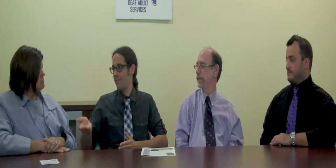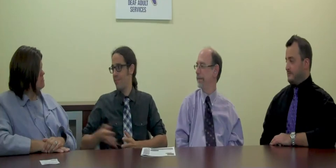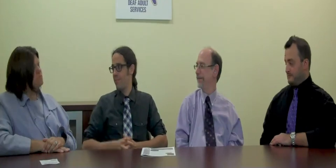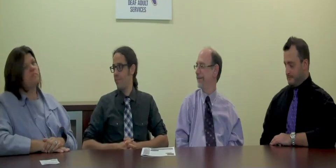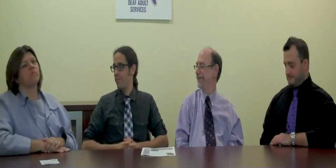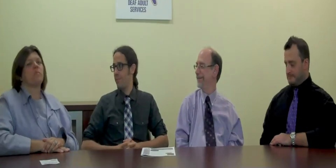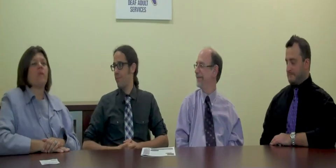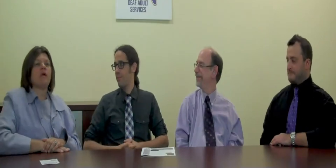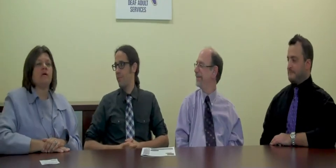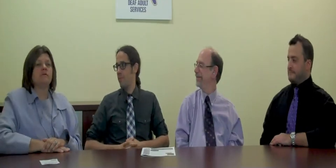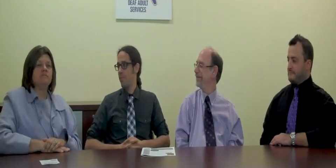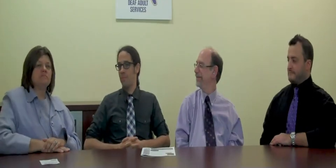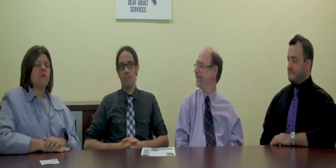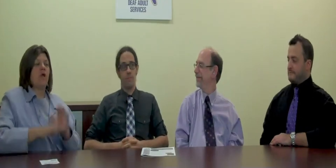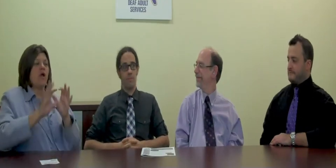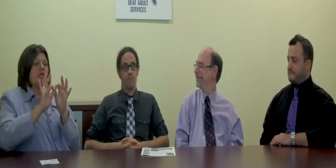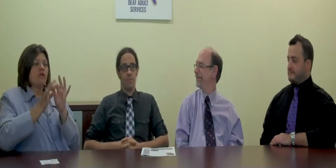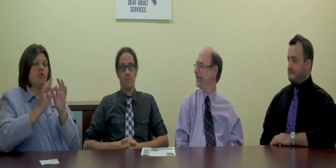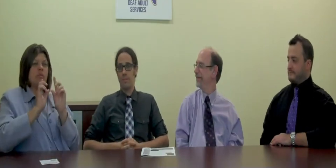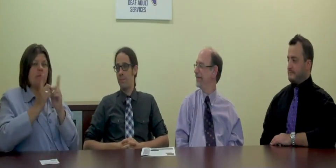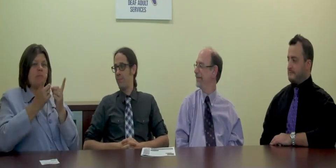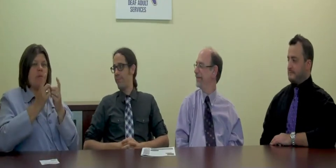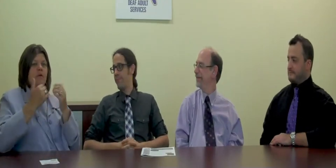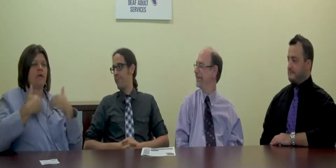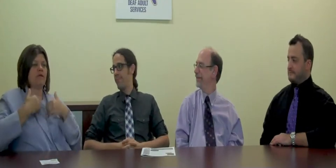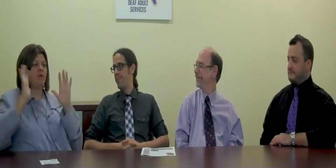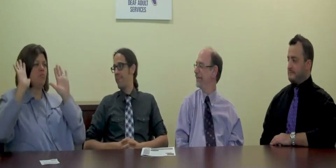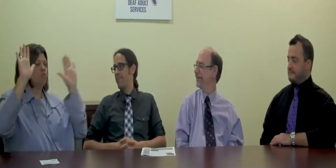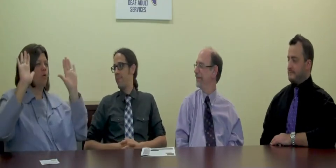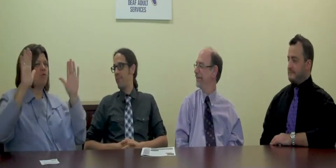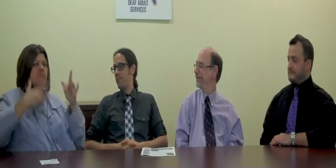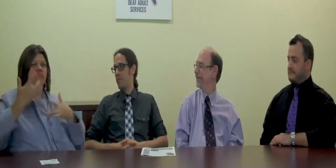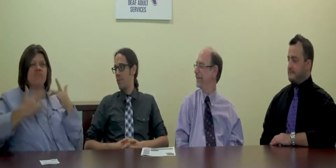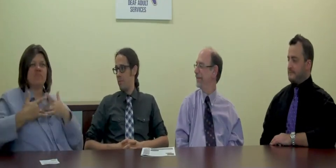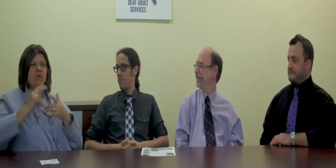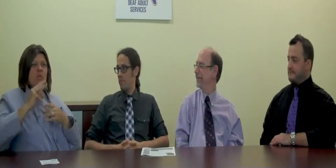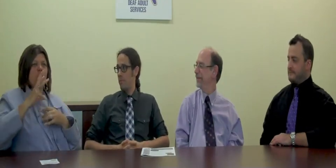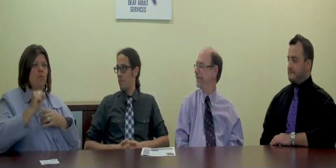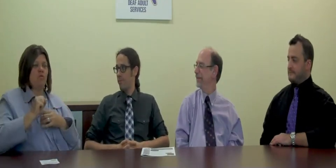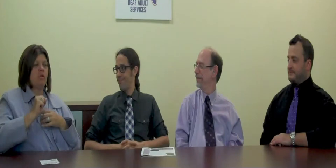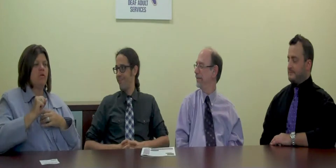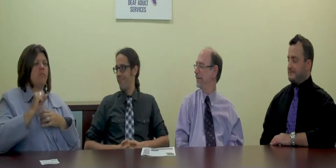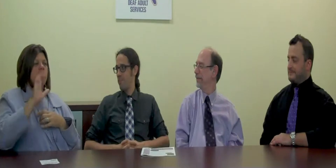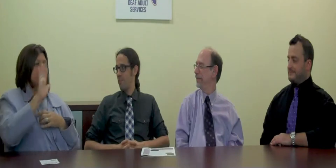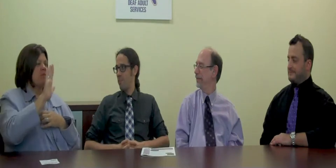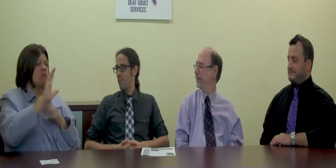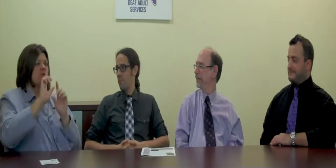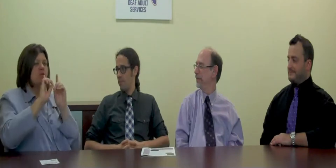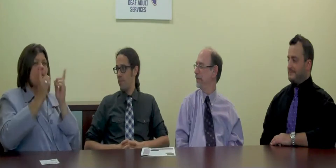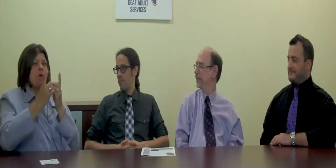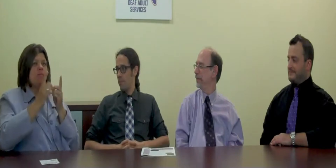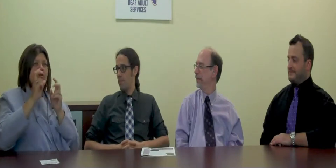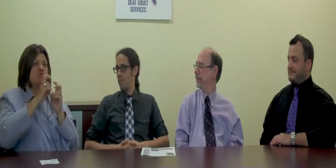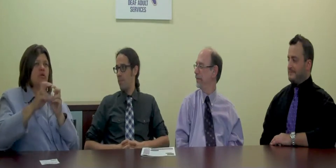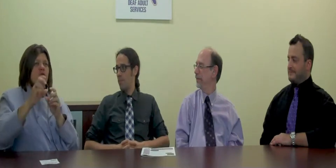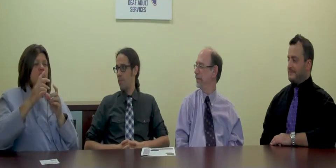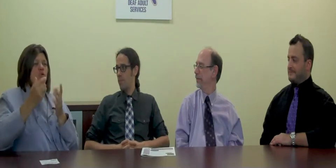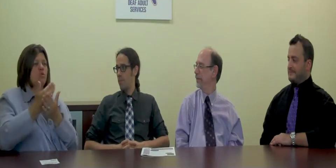hiring Deaf and Hard of Hearing individuals. The interpreting department has some exciting news about a new software system